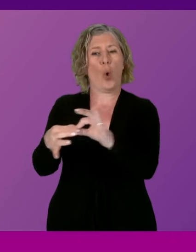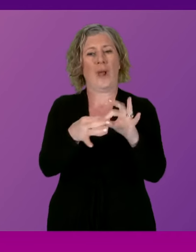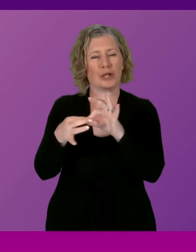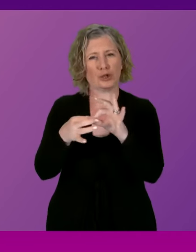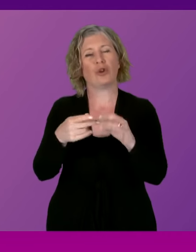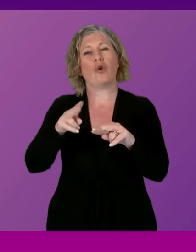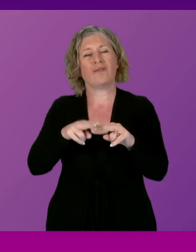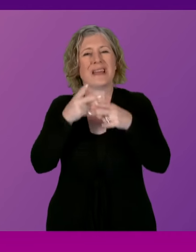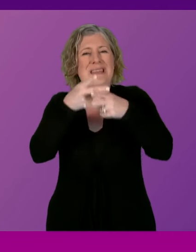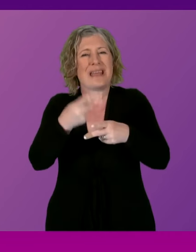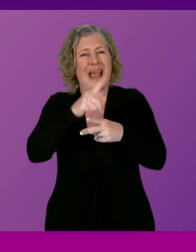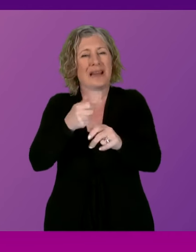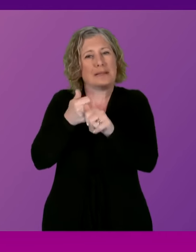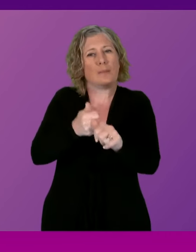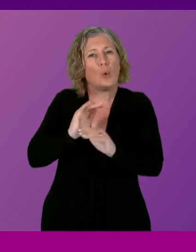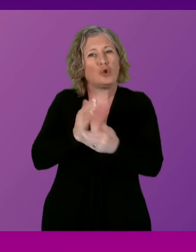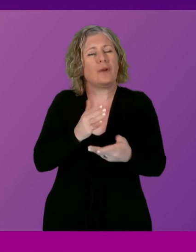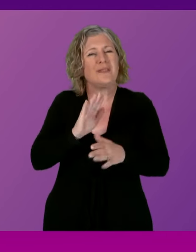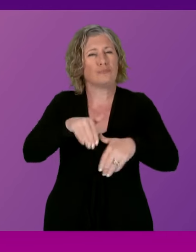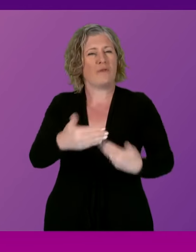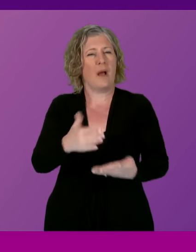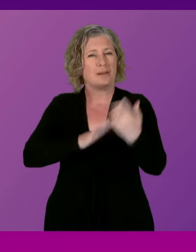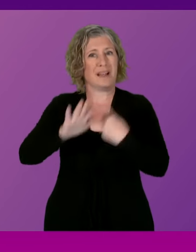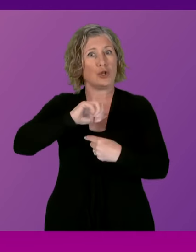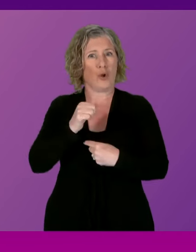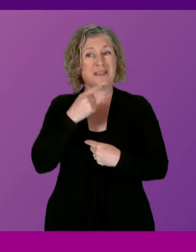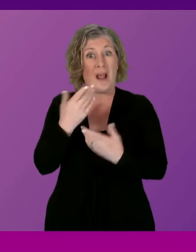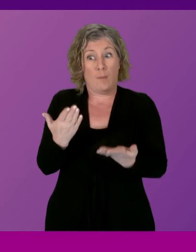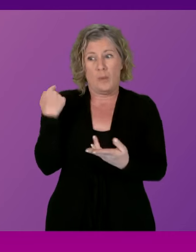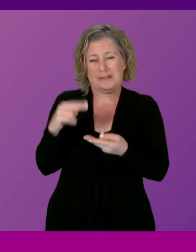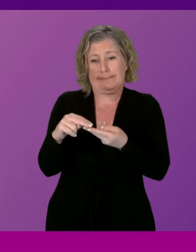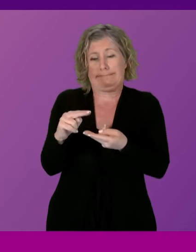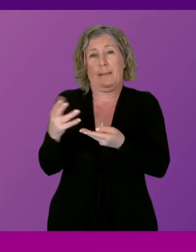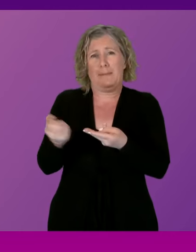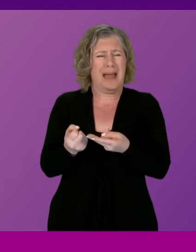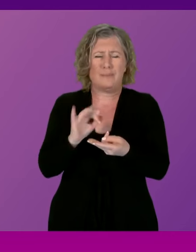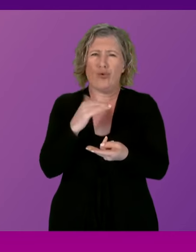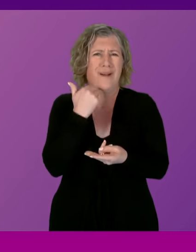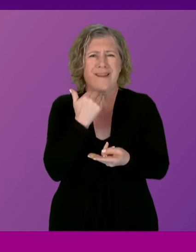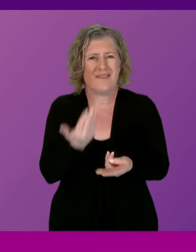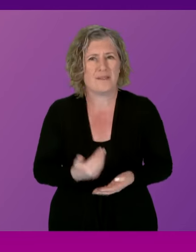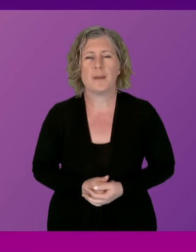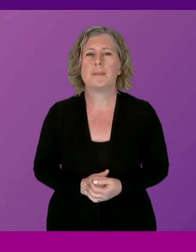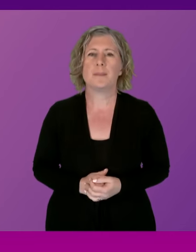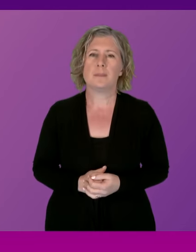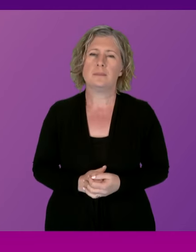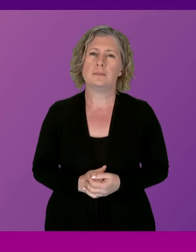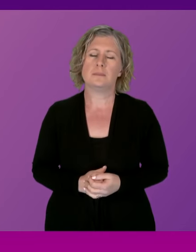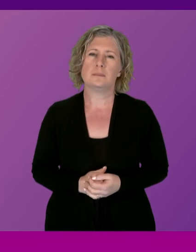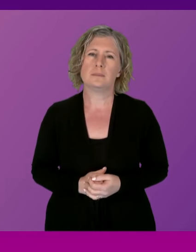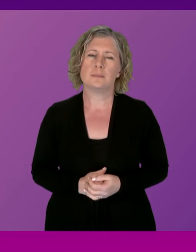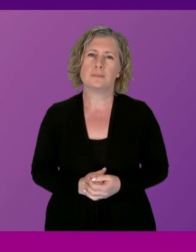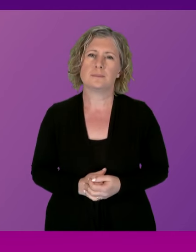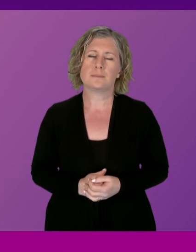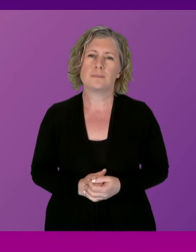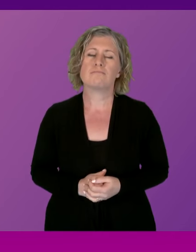Providers in Scotland stating that the social care pay uplift is insufficient? First Minister. Well, I do place a huge value on our